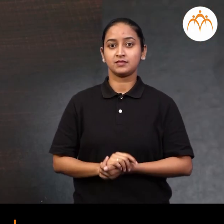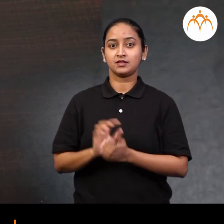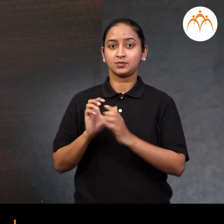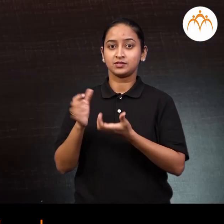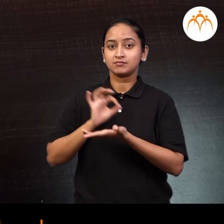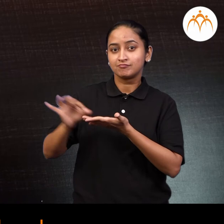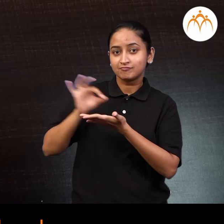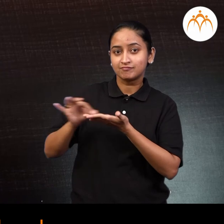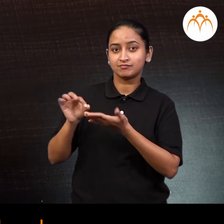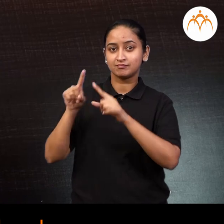Notebook.